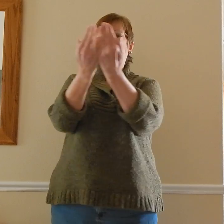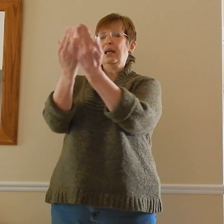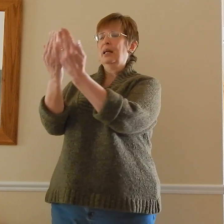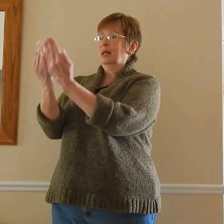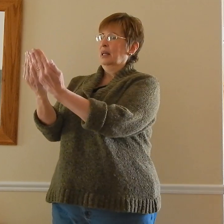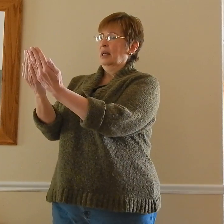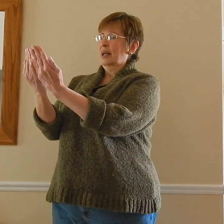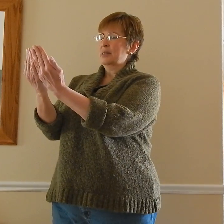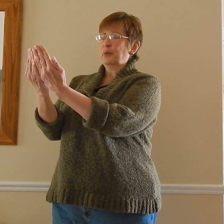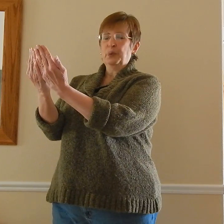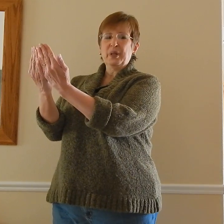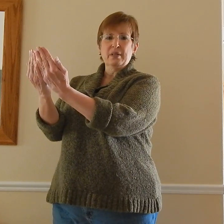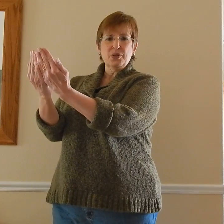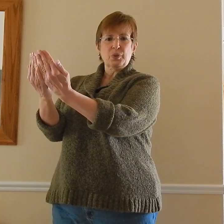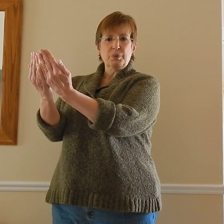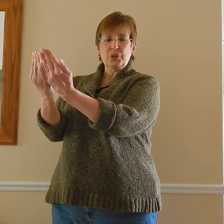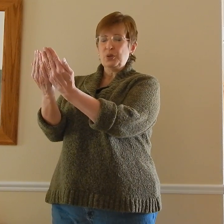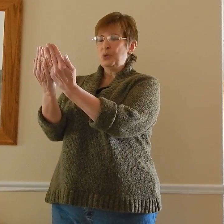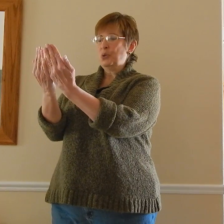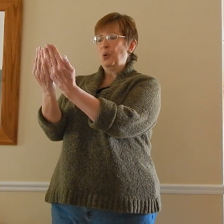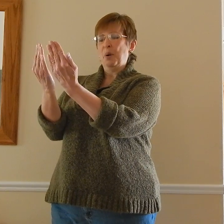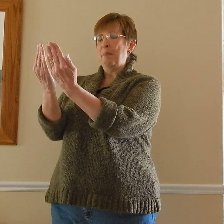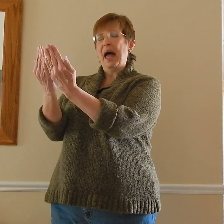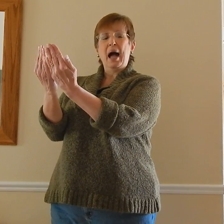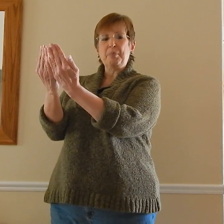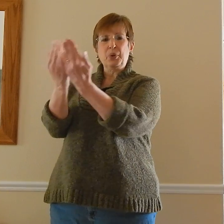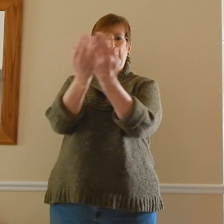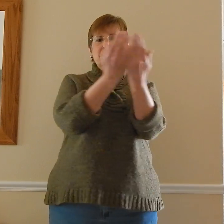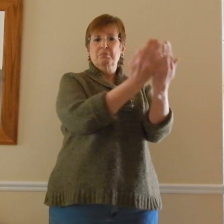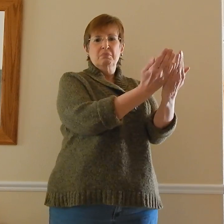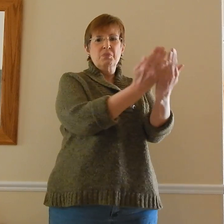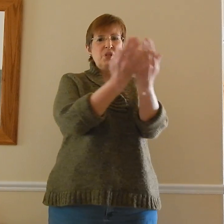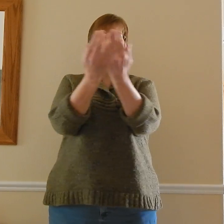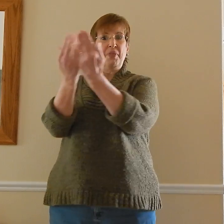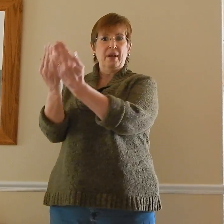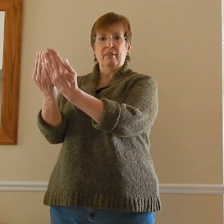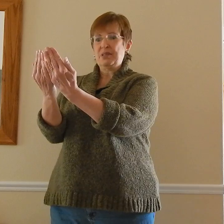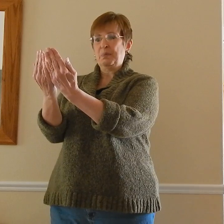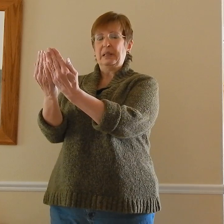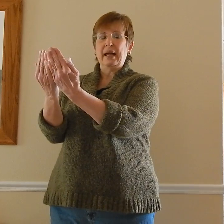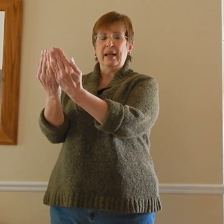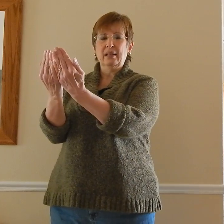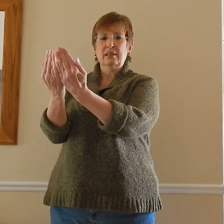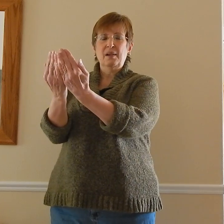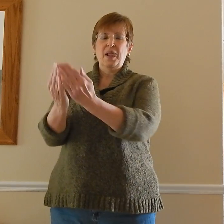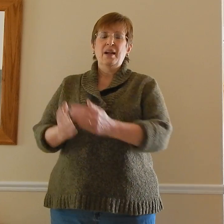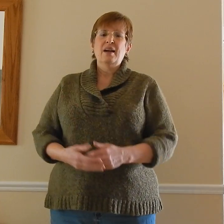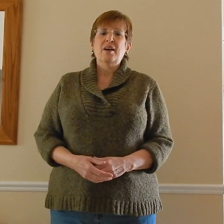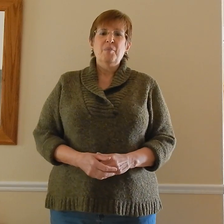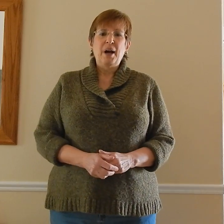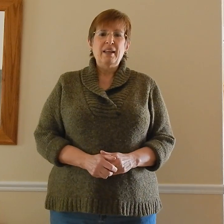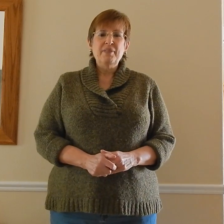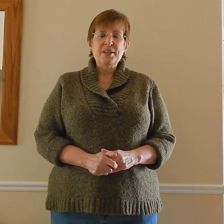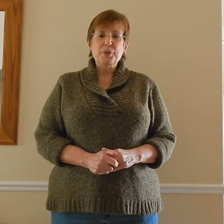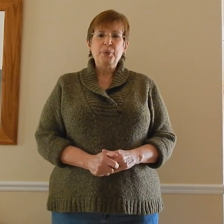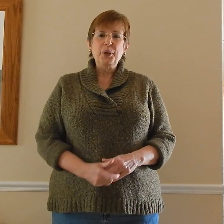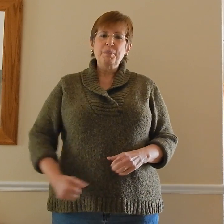as if we're reading the scriptures or a map or something that's a plan. My life has a purpose.